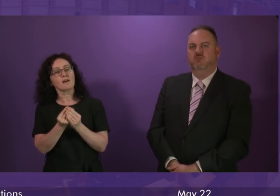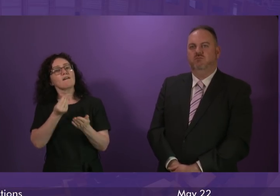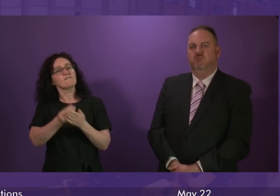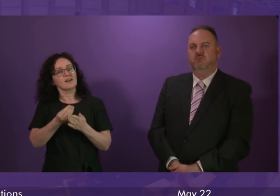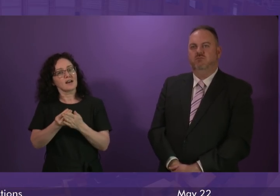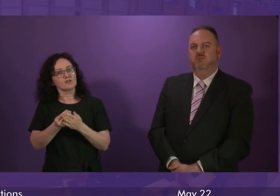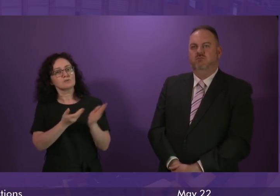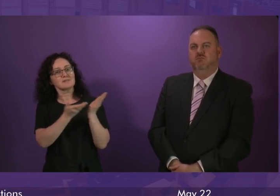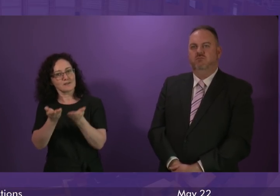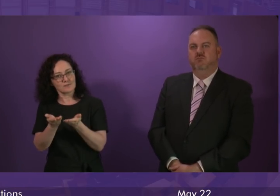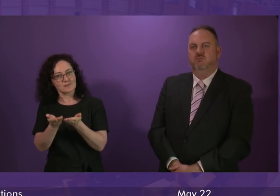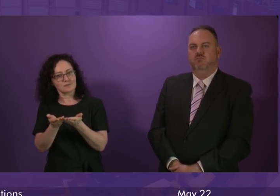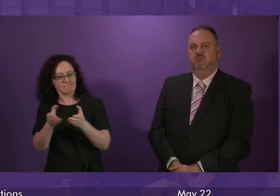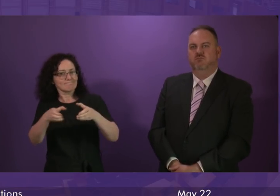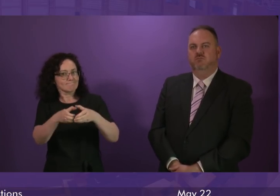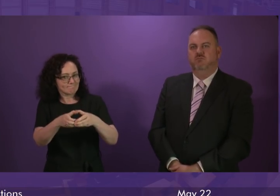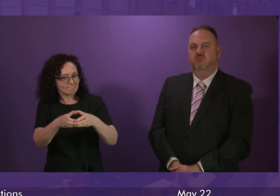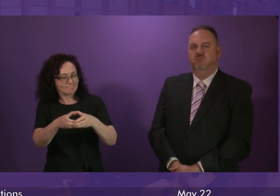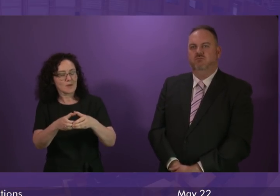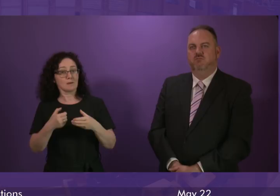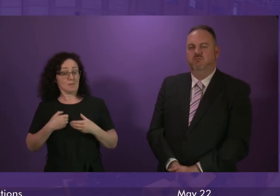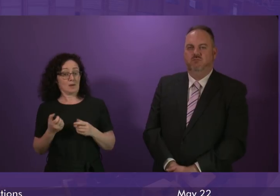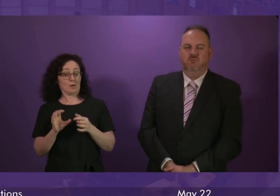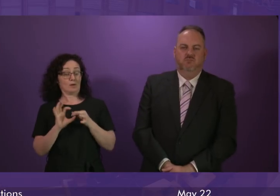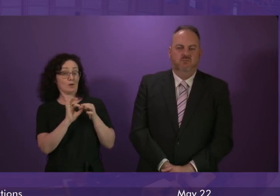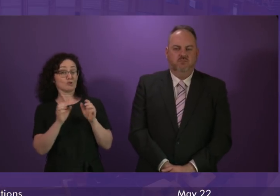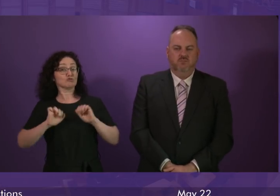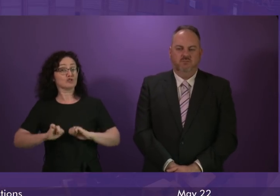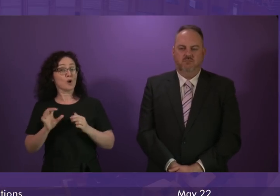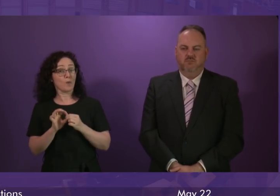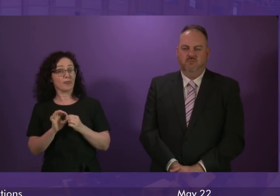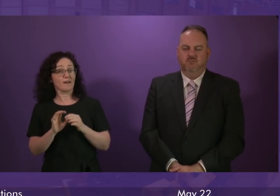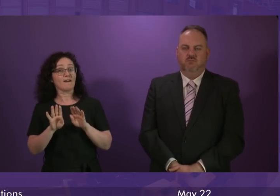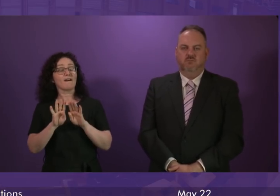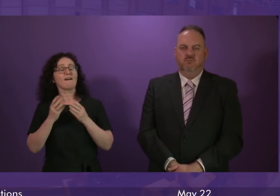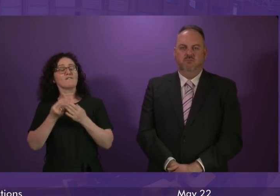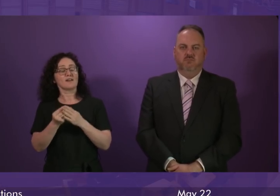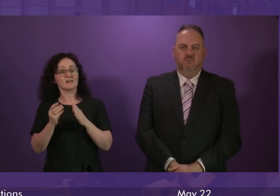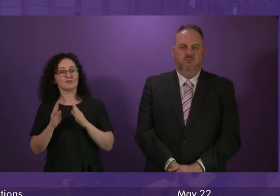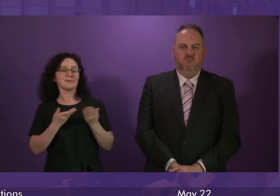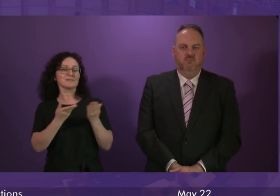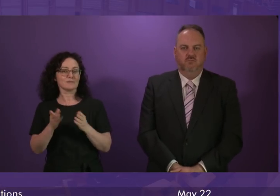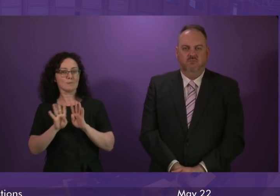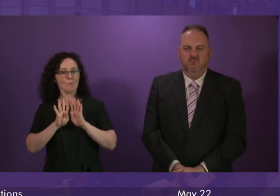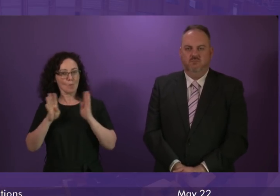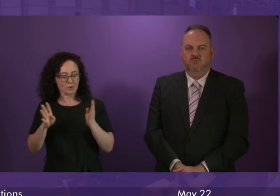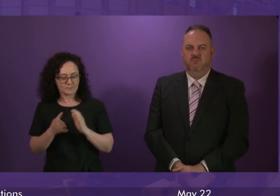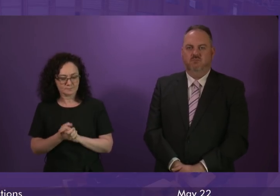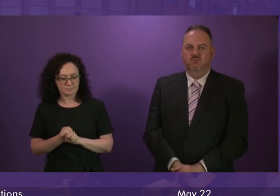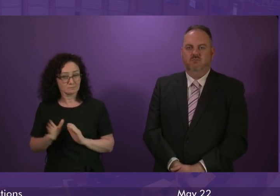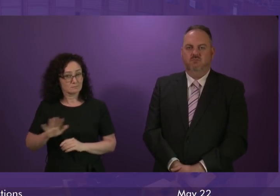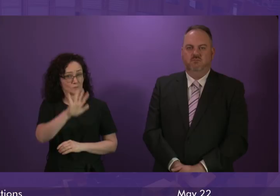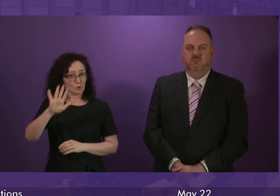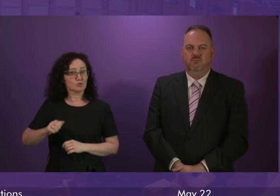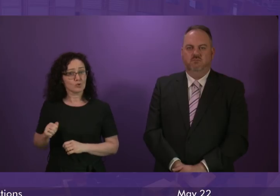example, the Financial Services Advisory Board, which I co-chair, to support its continued growth, not just here in Edinburgh, but across Scotland. Our